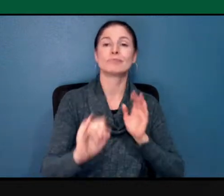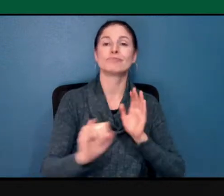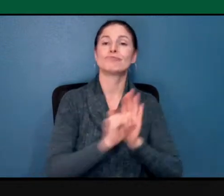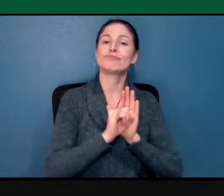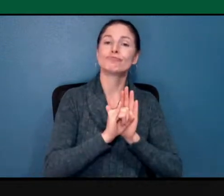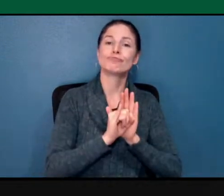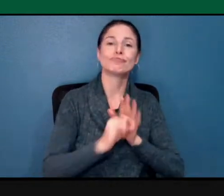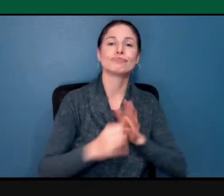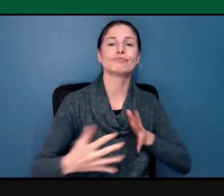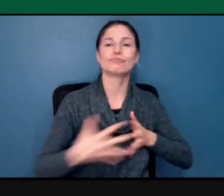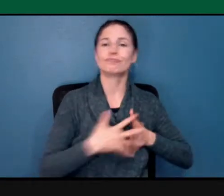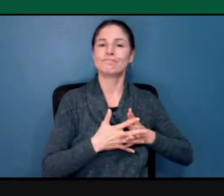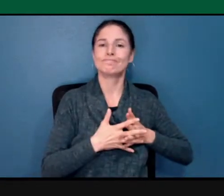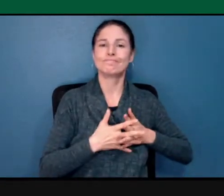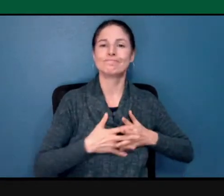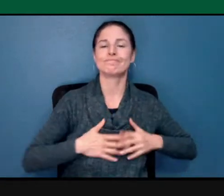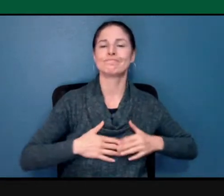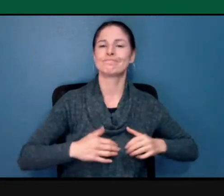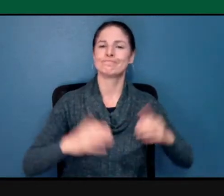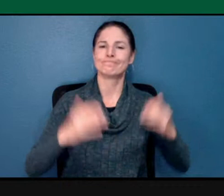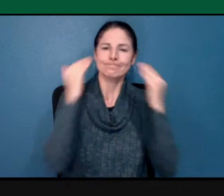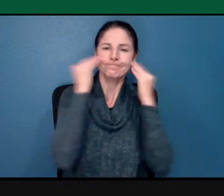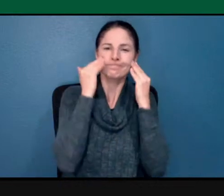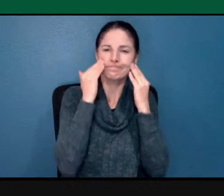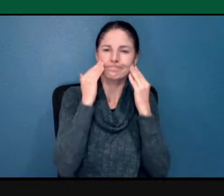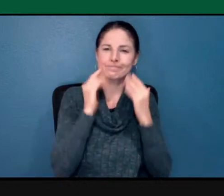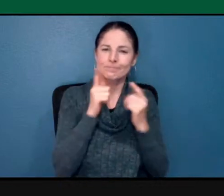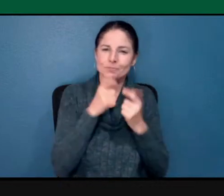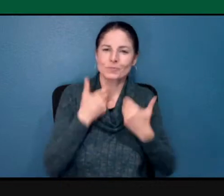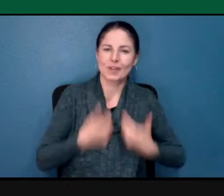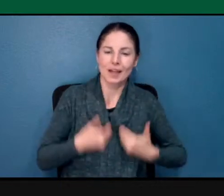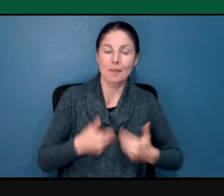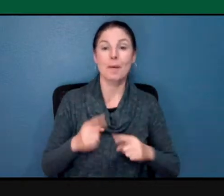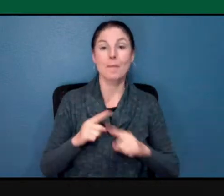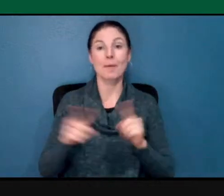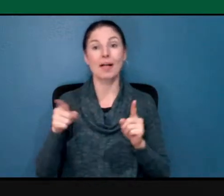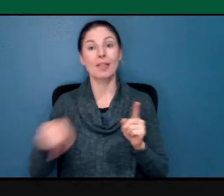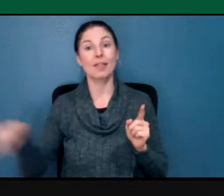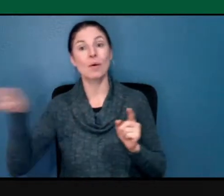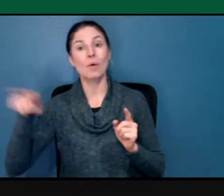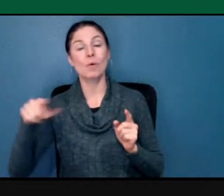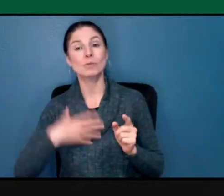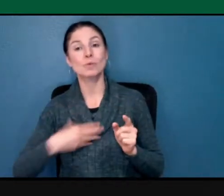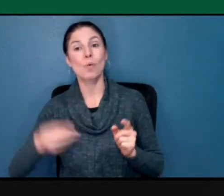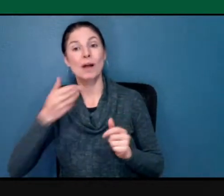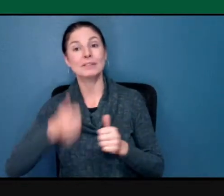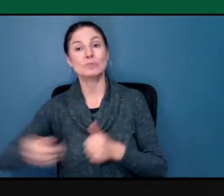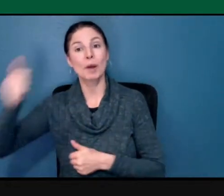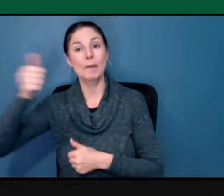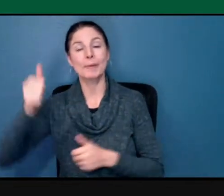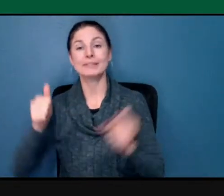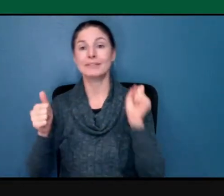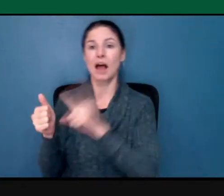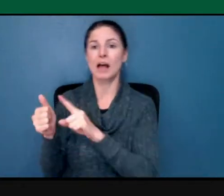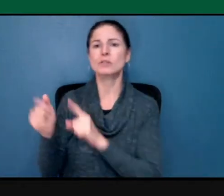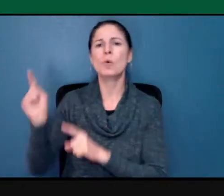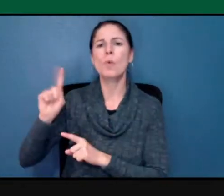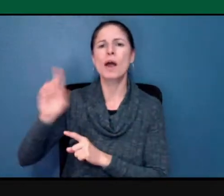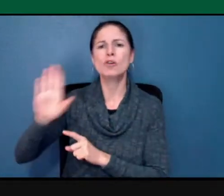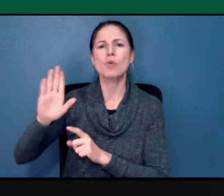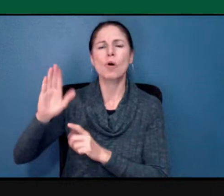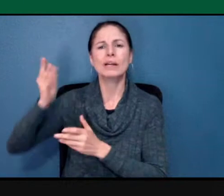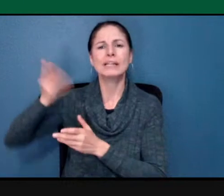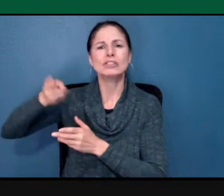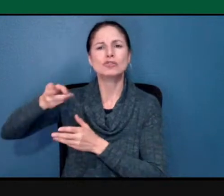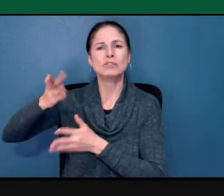supremacists are coming from, if you were to ask them, where are your people from? They have no idea.